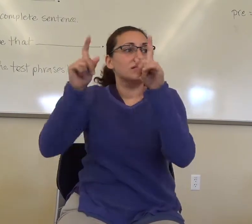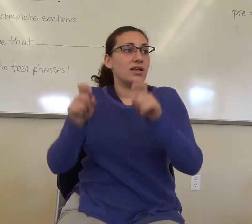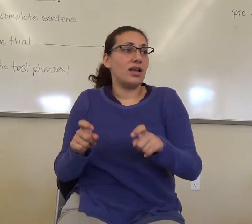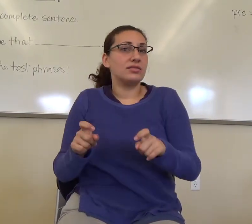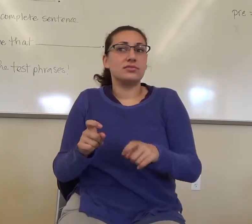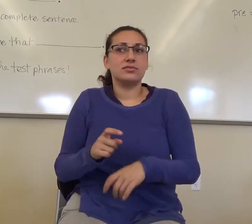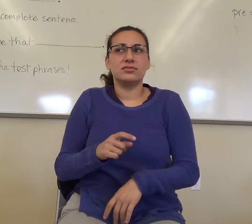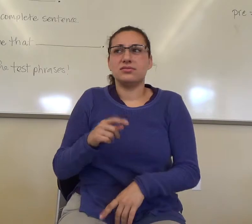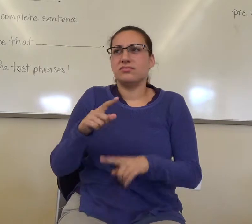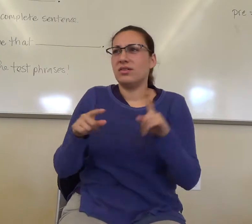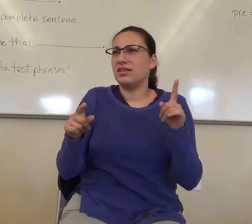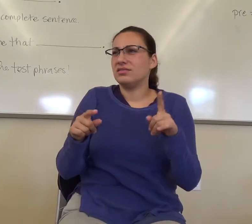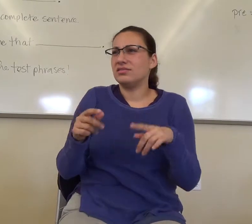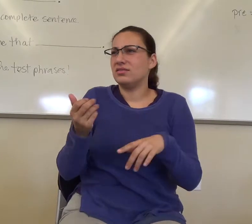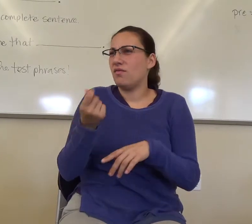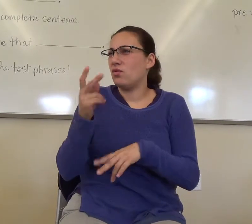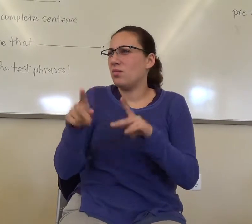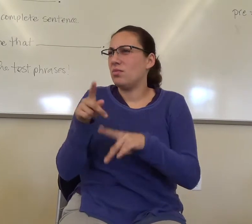couple of people that I had to do again.